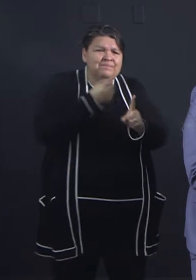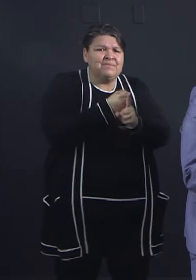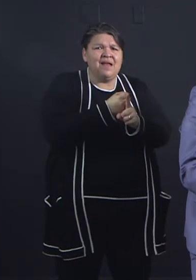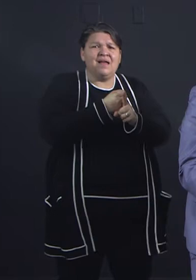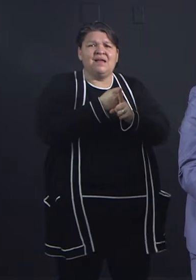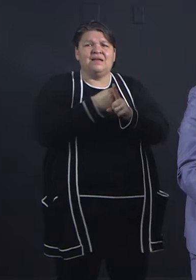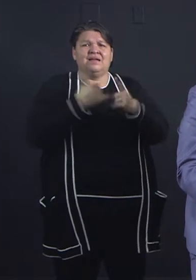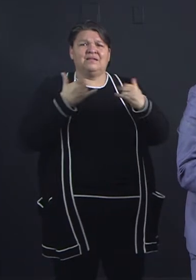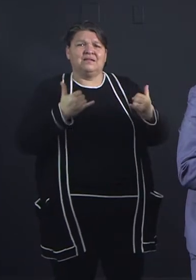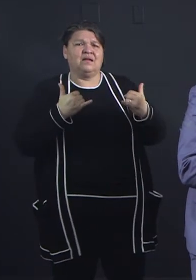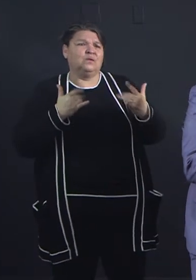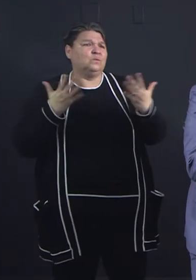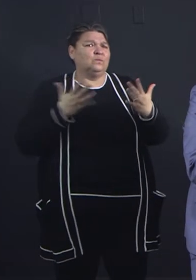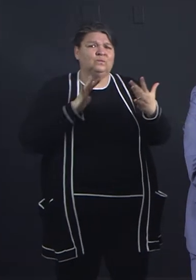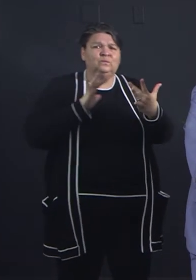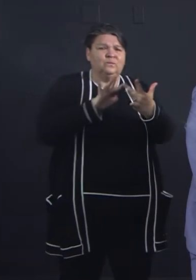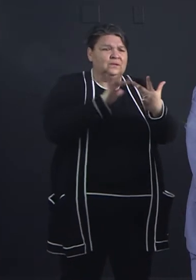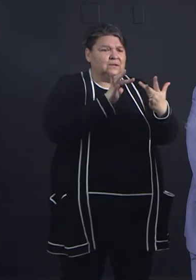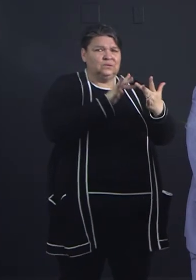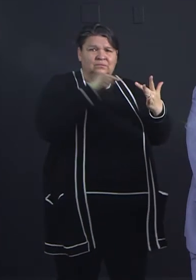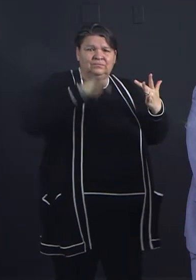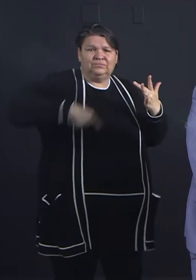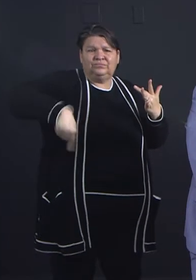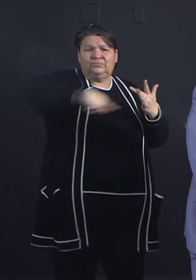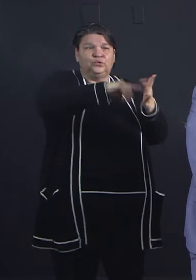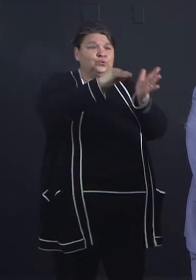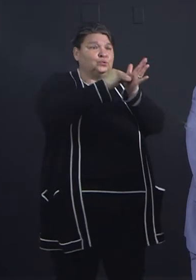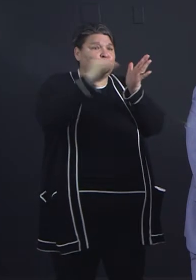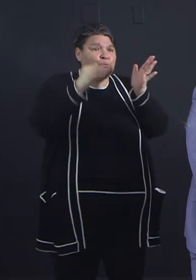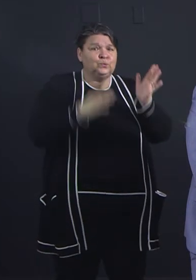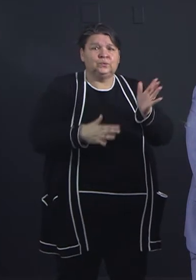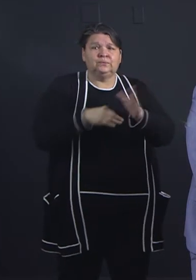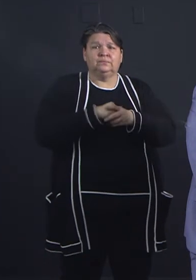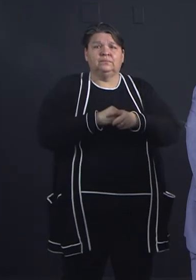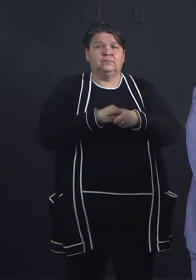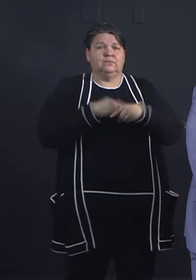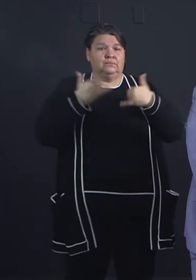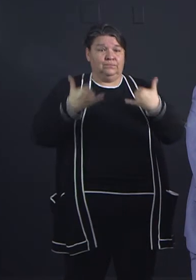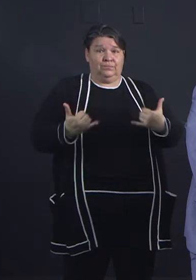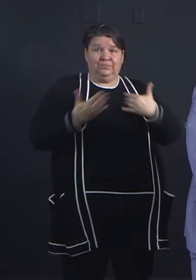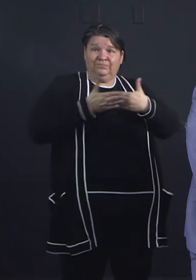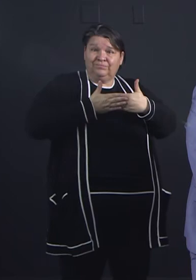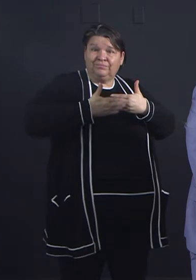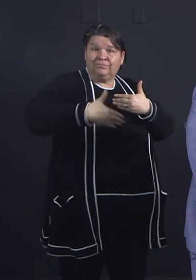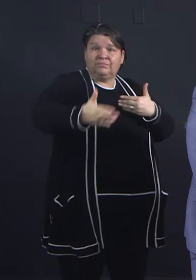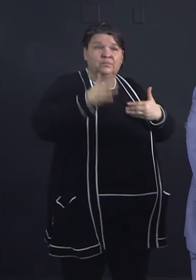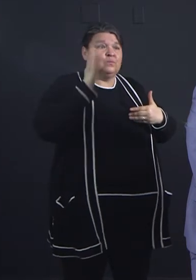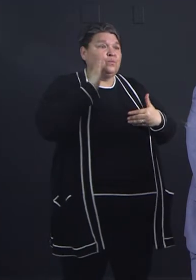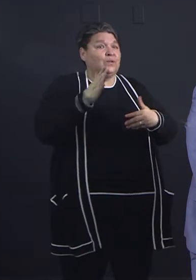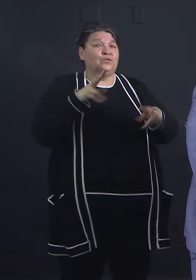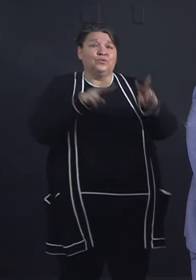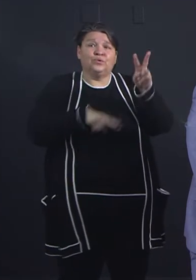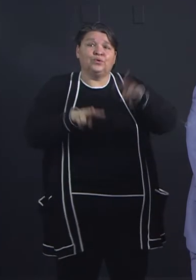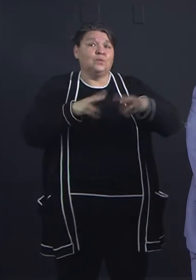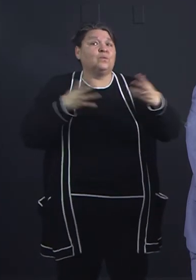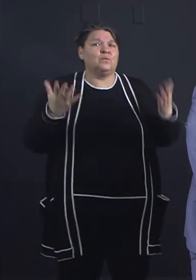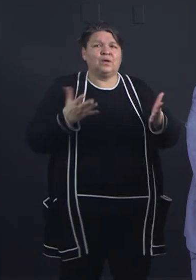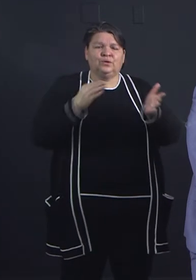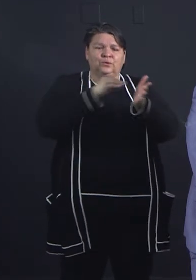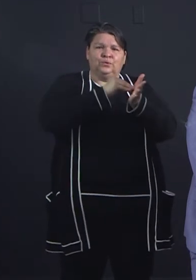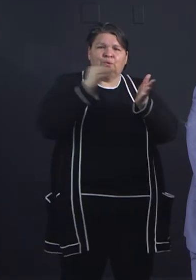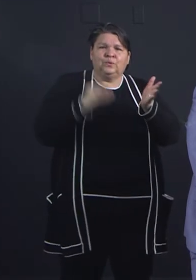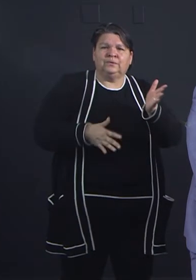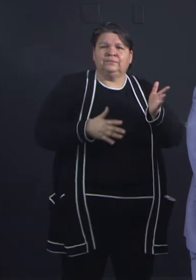to the extent possible. So moving forward, we will be assessing students on a pass fail basis. But again,